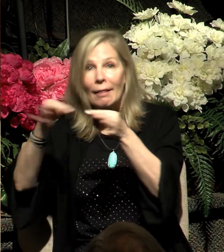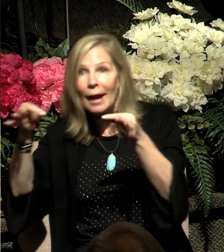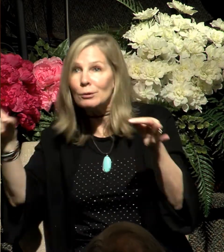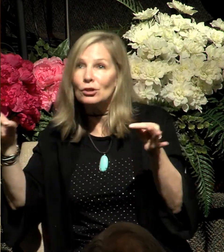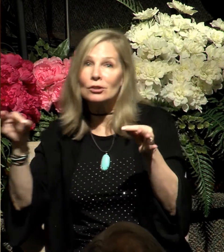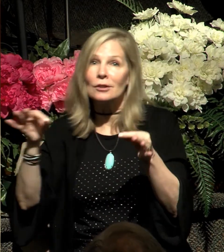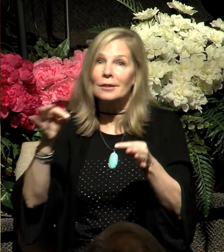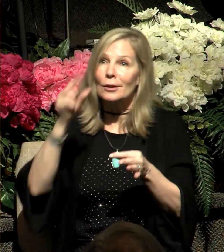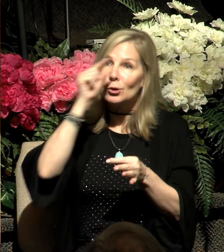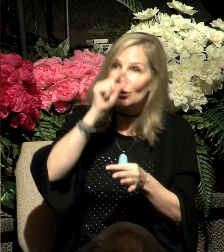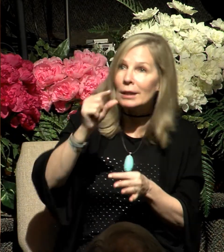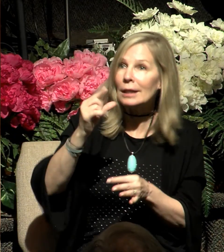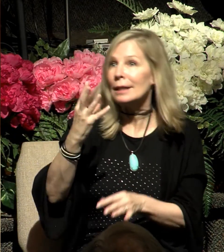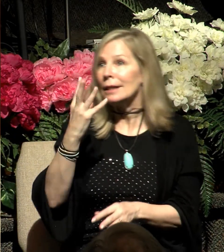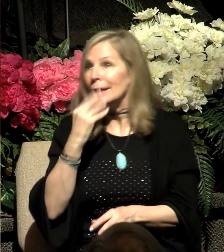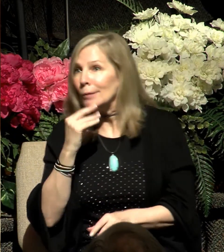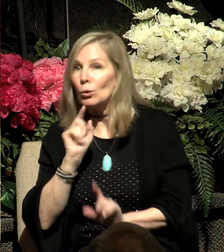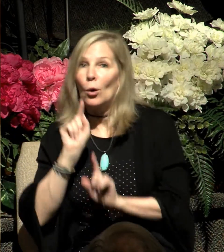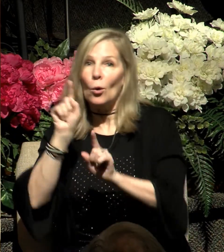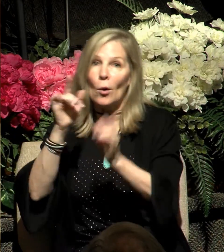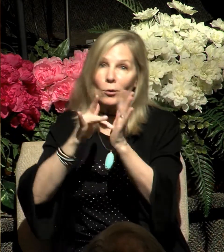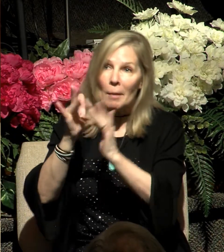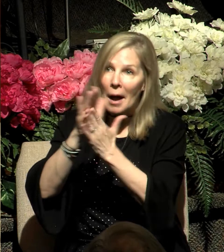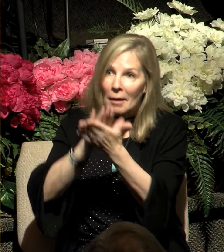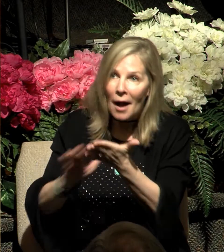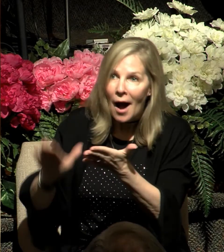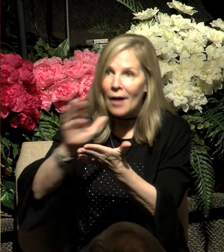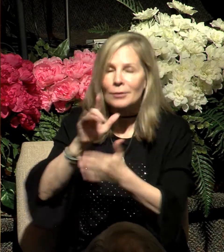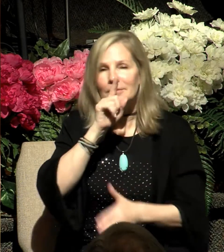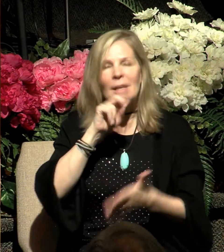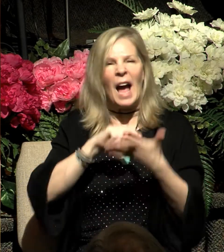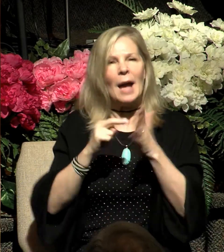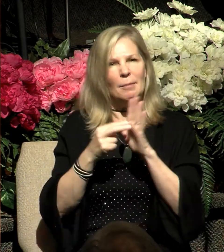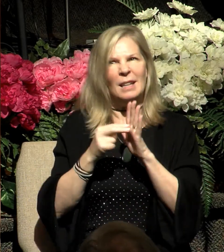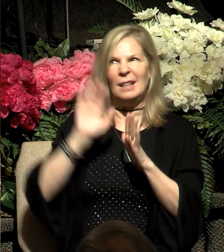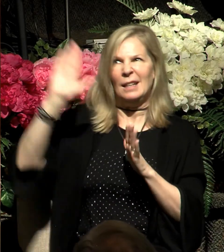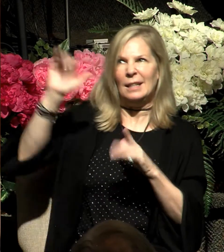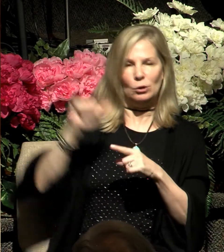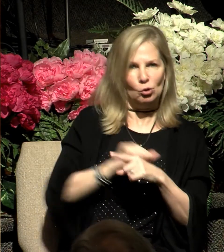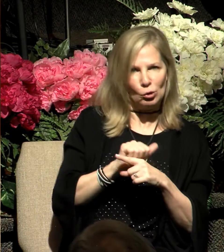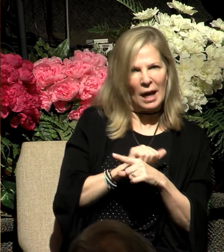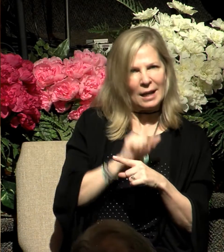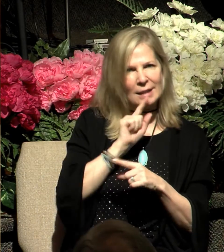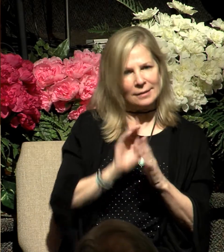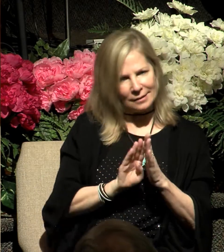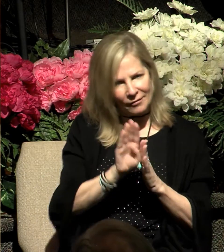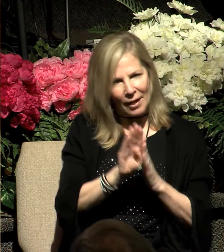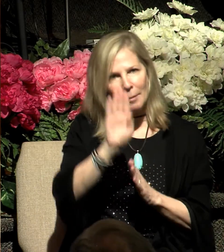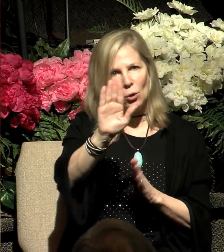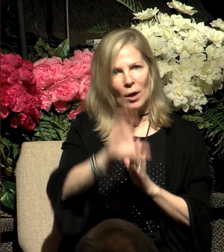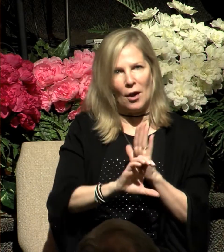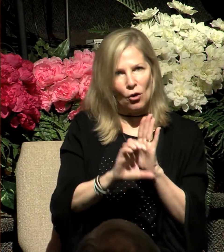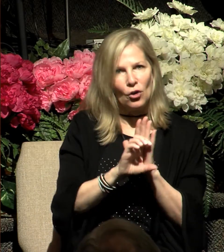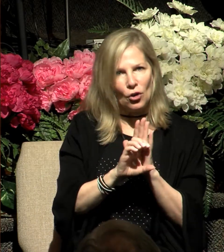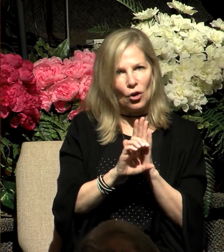We're talking about character development. Let the Lord shape you and mold you into the kind of